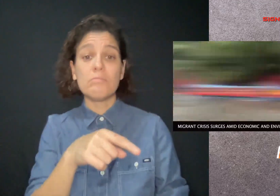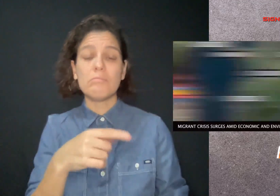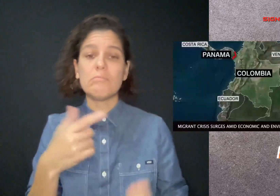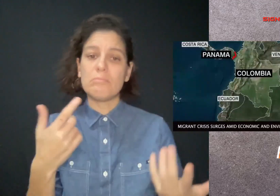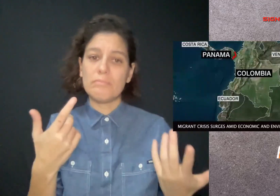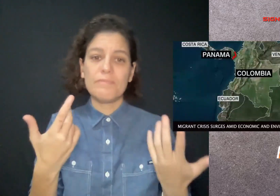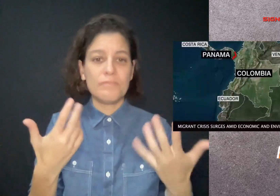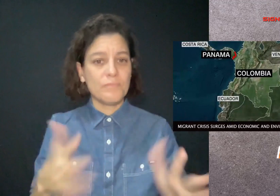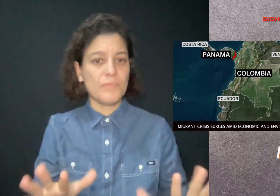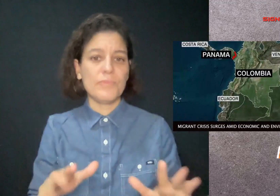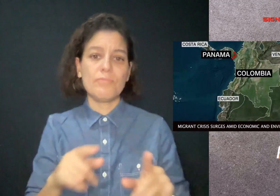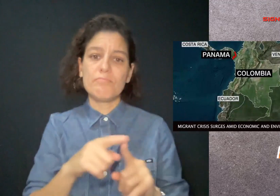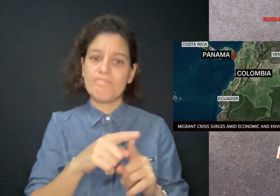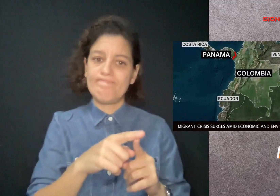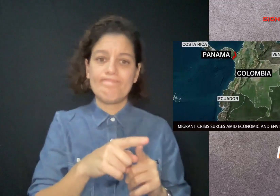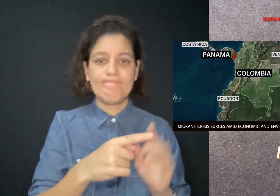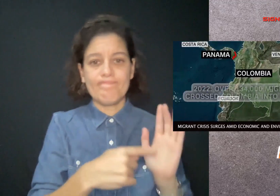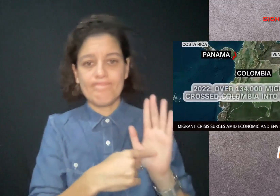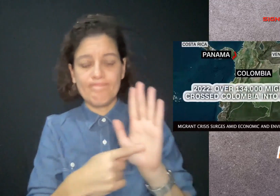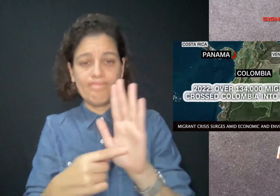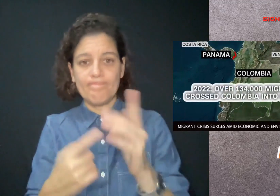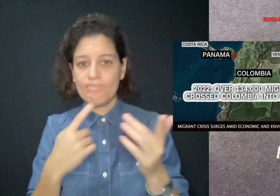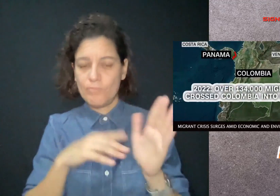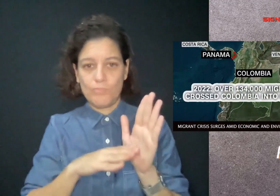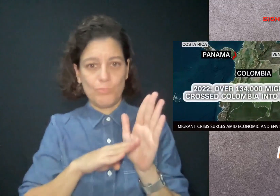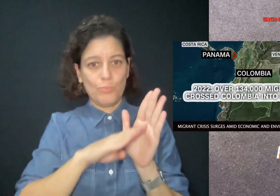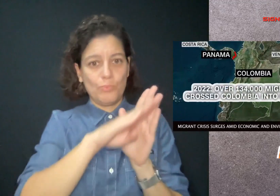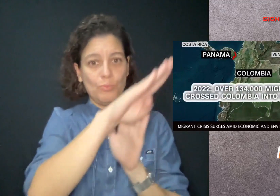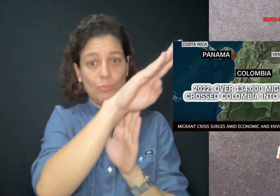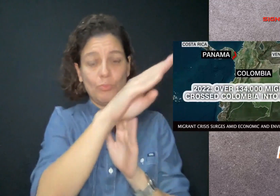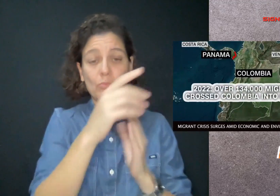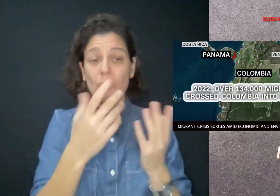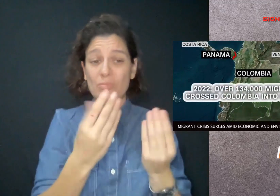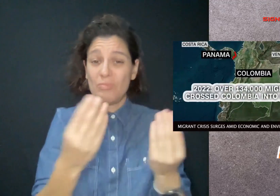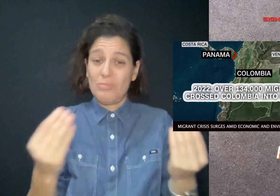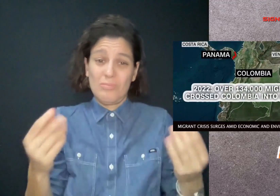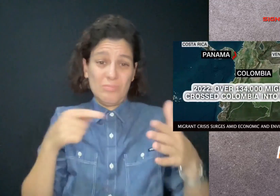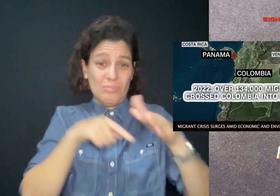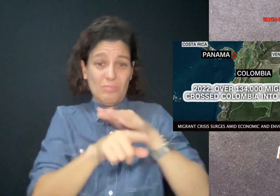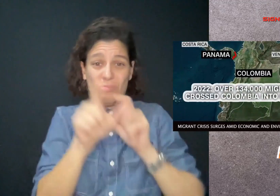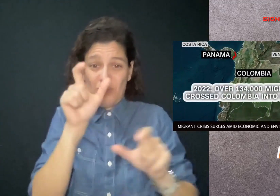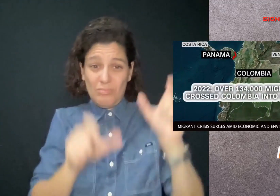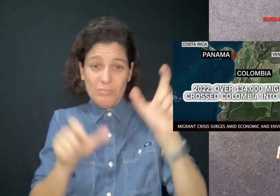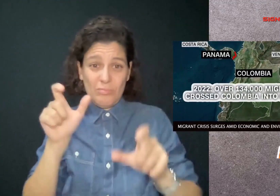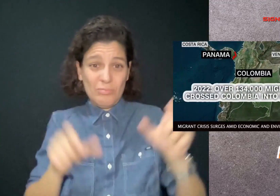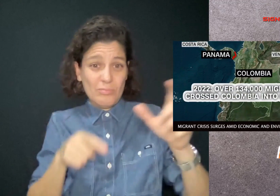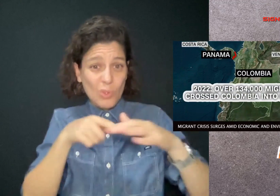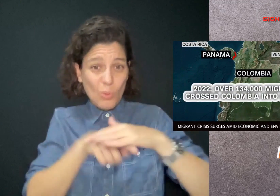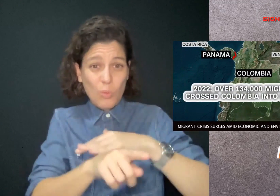And Guatemala is also reporting an increase in migrants in recent months, especially from Venezuela.